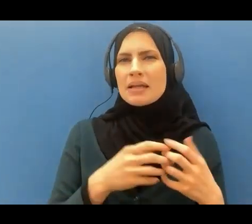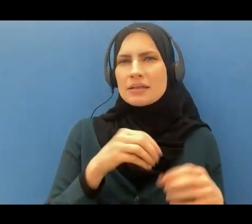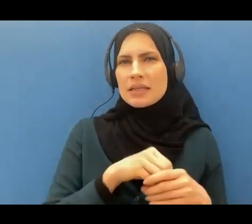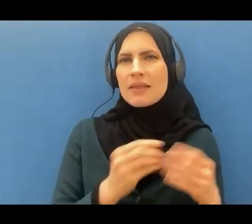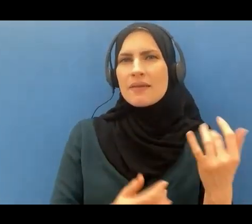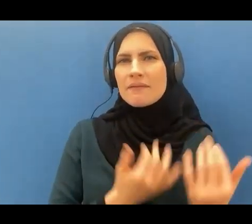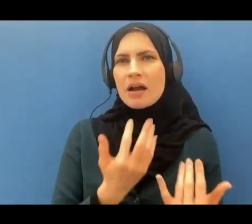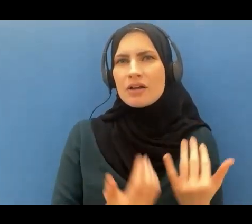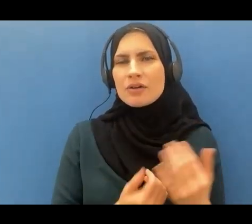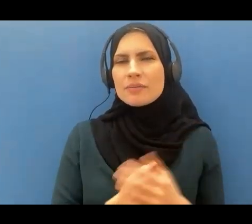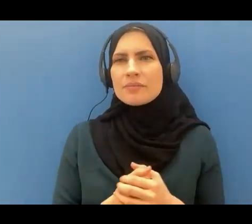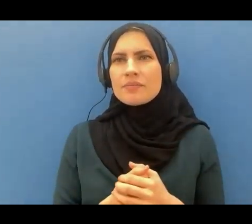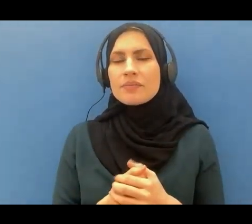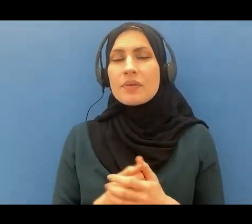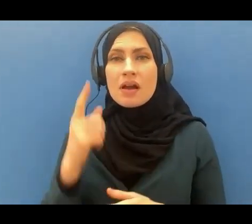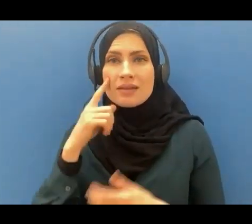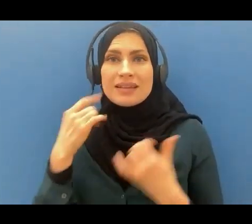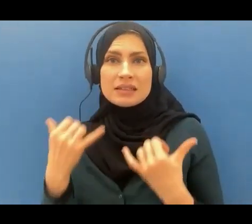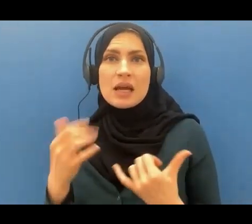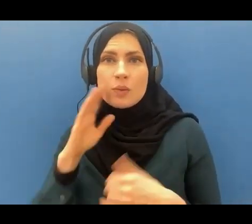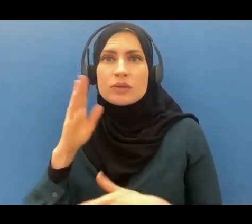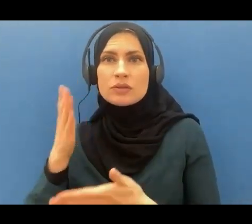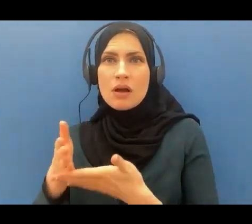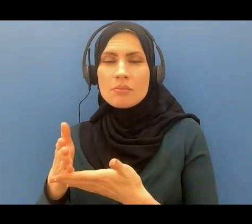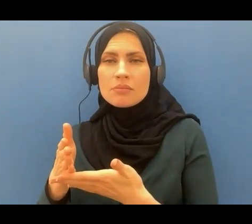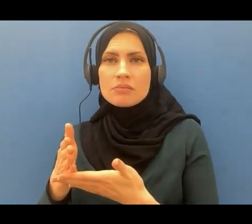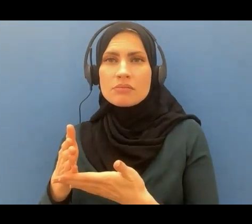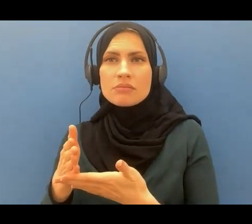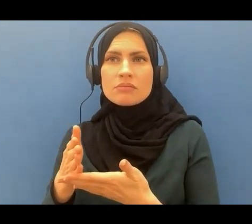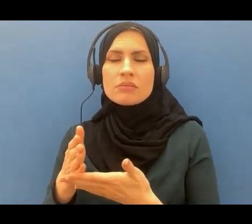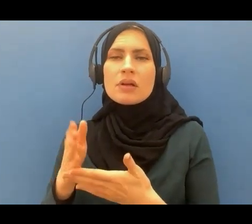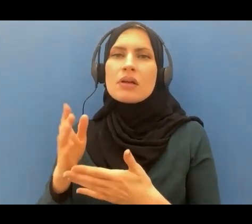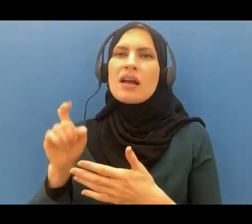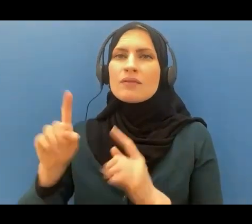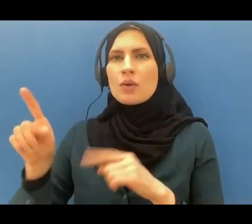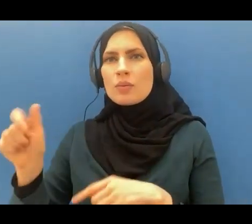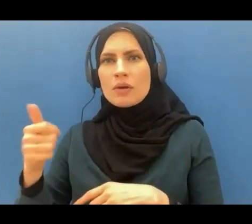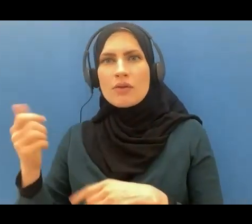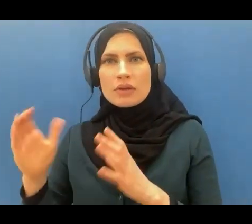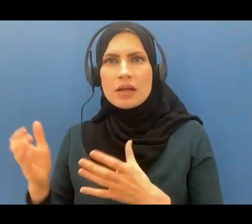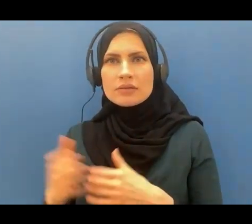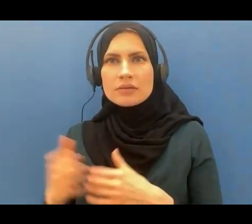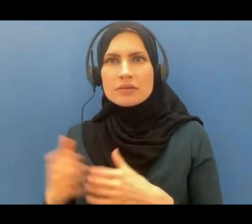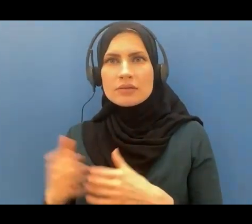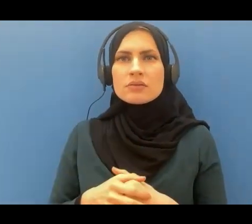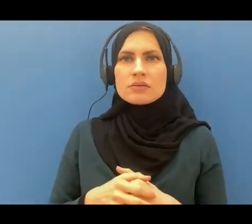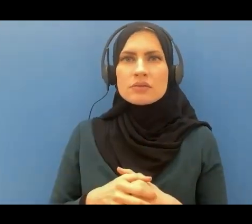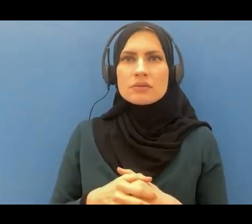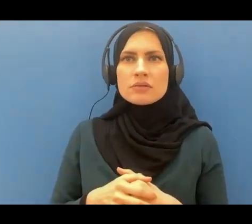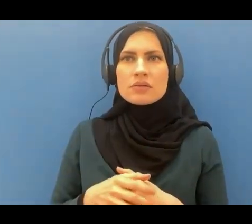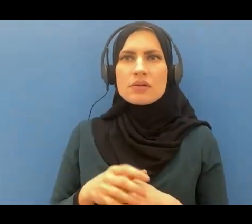I think I will stop here to move to my next class and we will be going insha